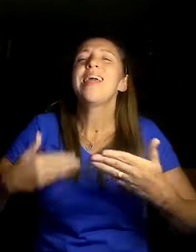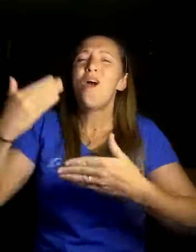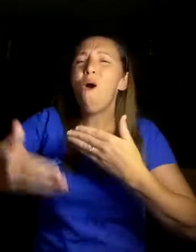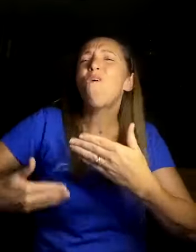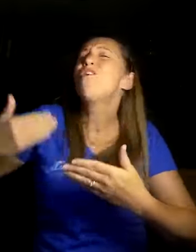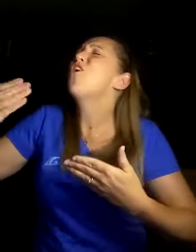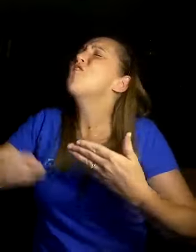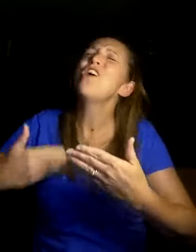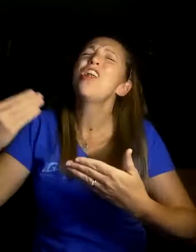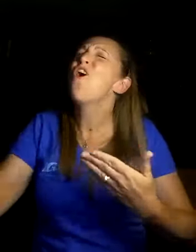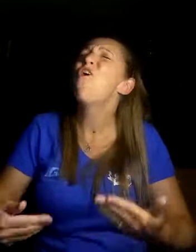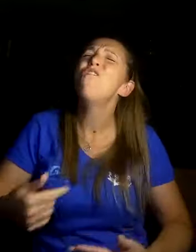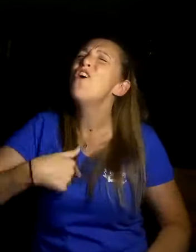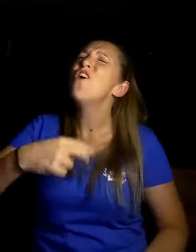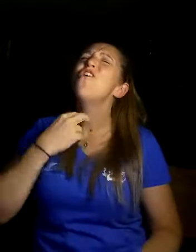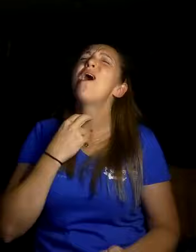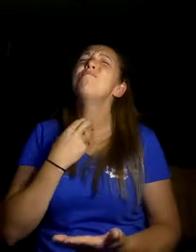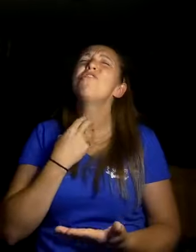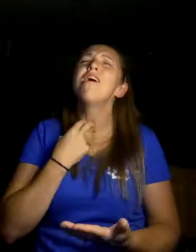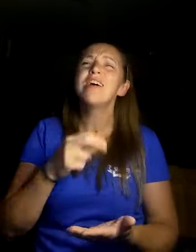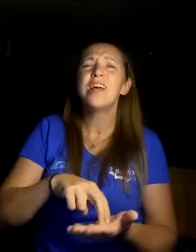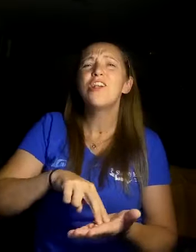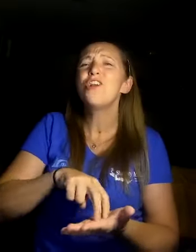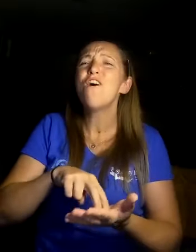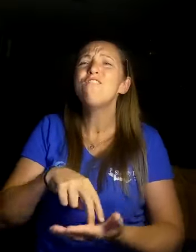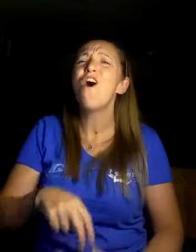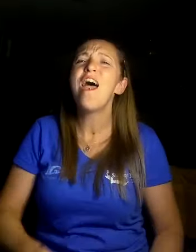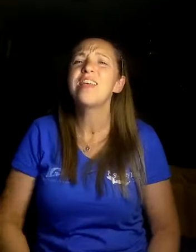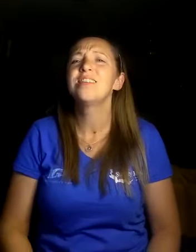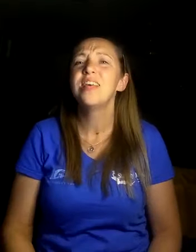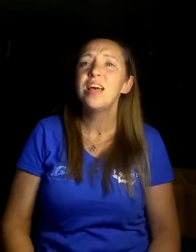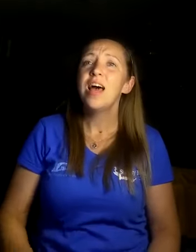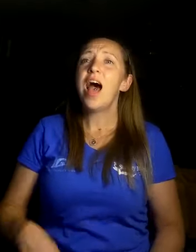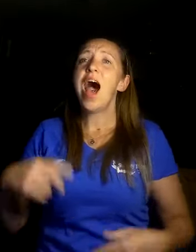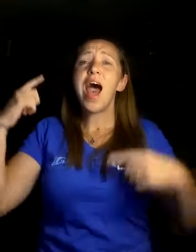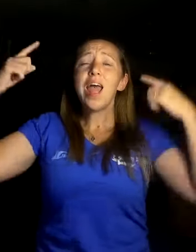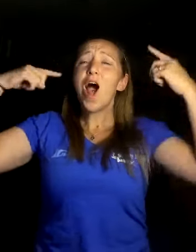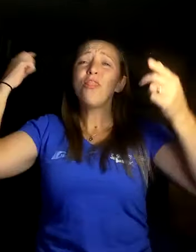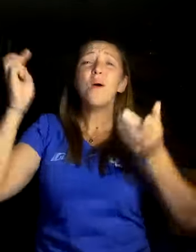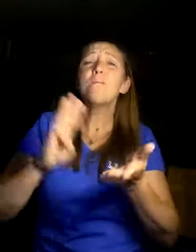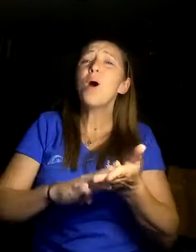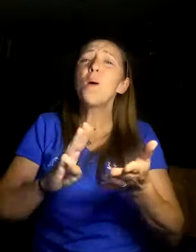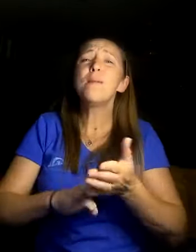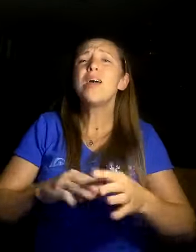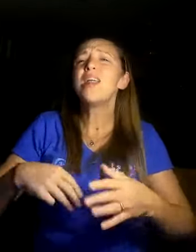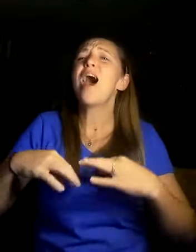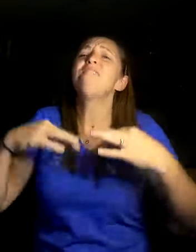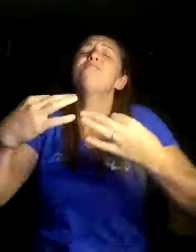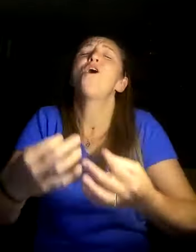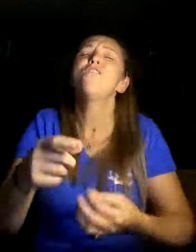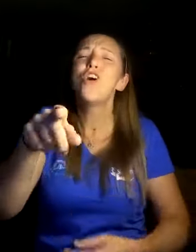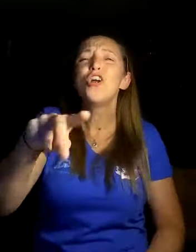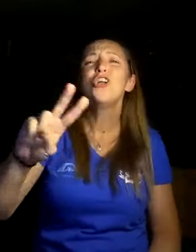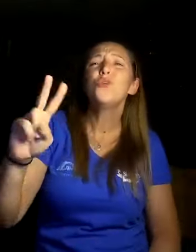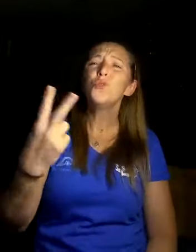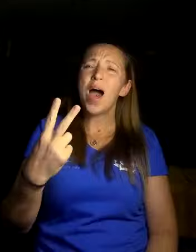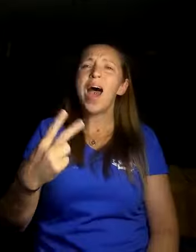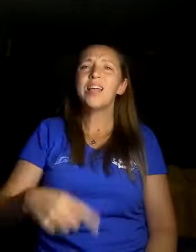over and over I'm dropping your voice Higher in the moment I fall for you twice